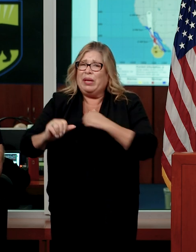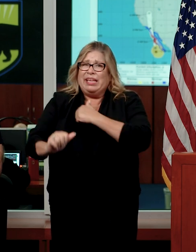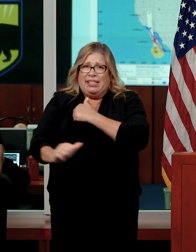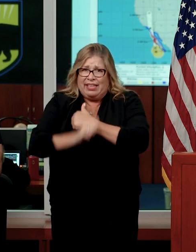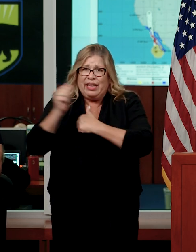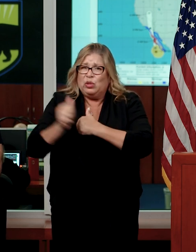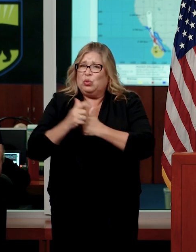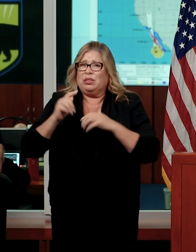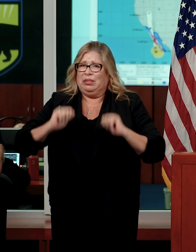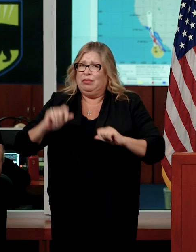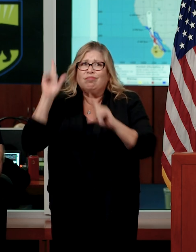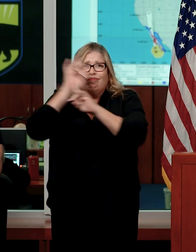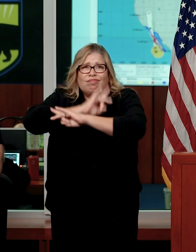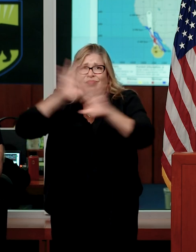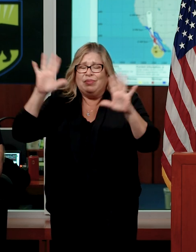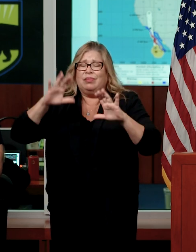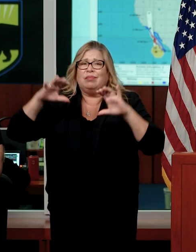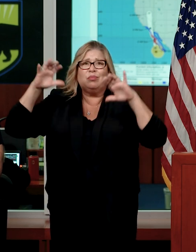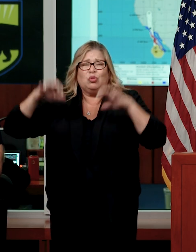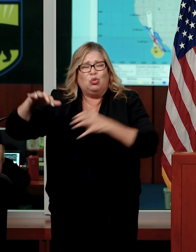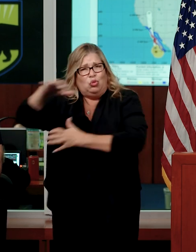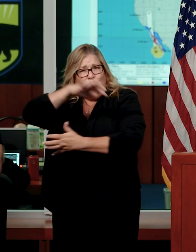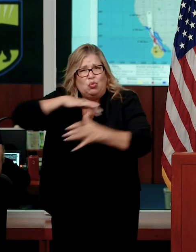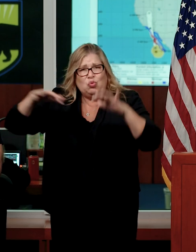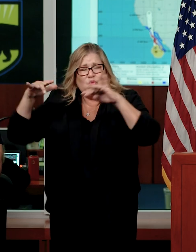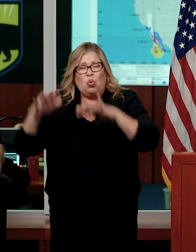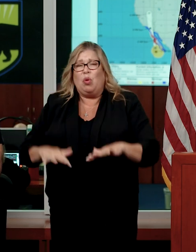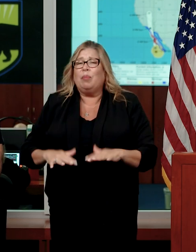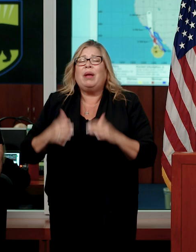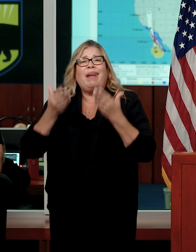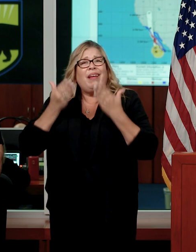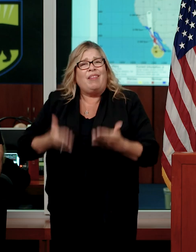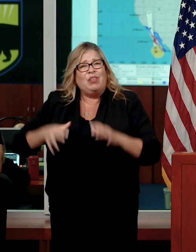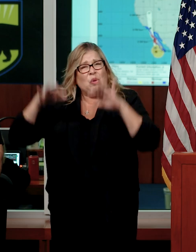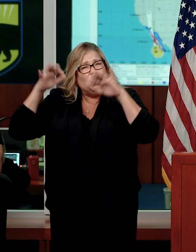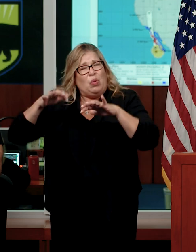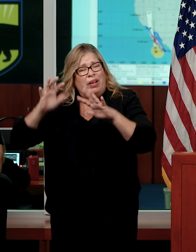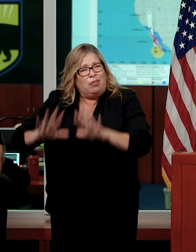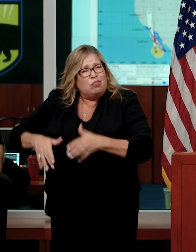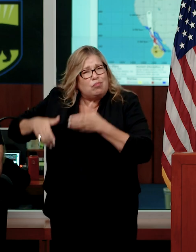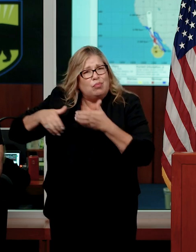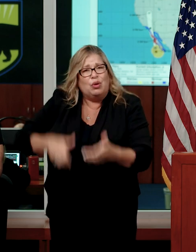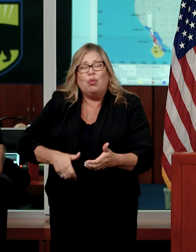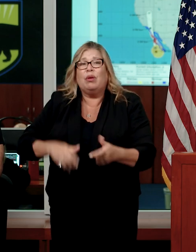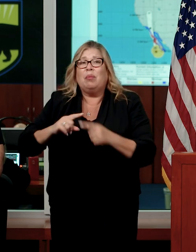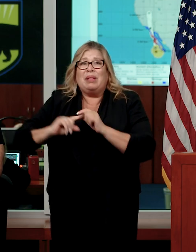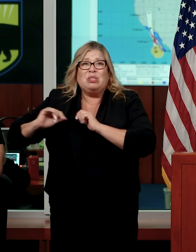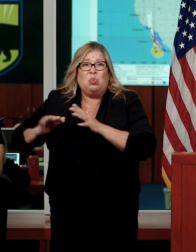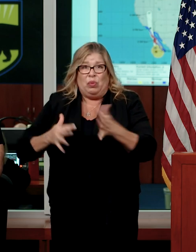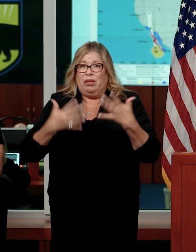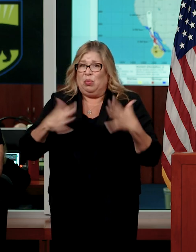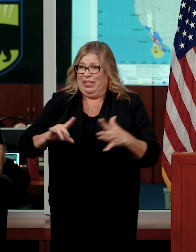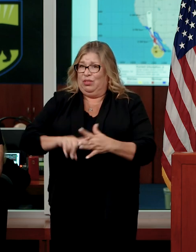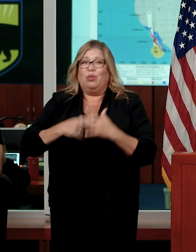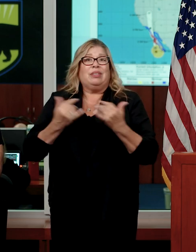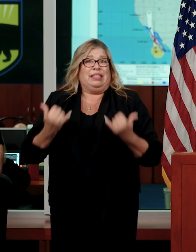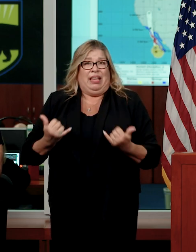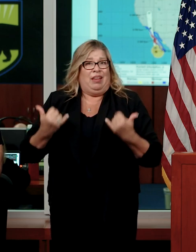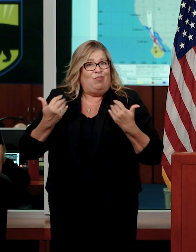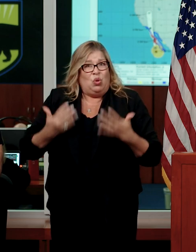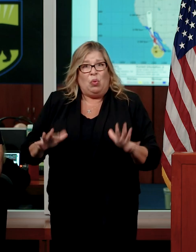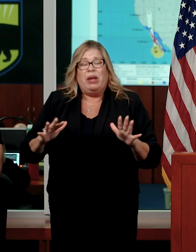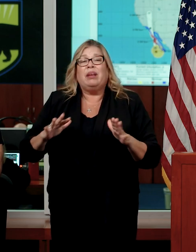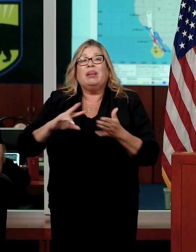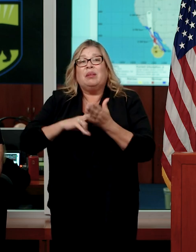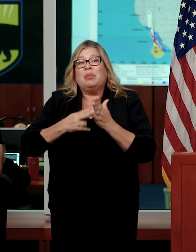significant storm. Heavy rainfall, strong winds associated with this storm began today already and will be